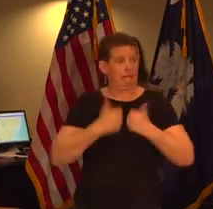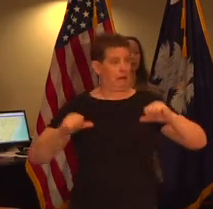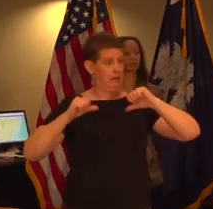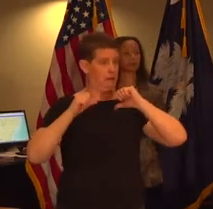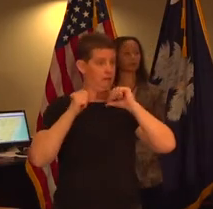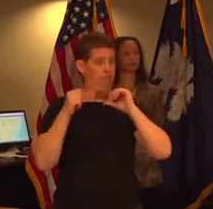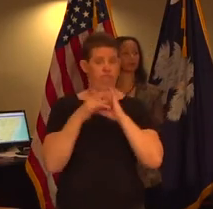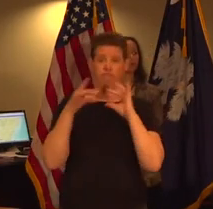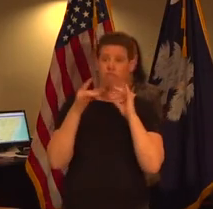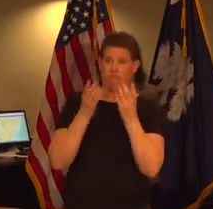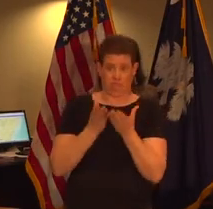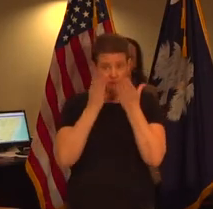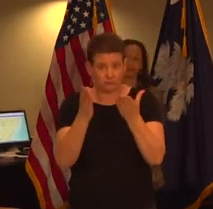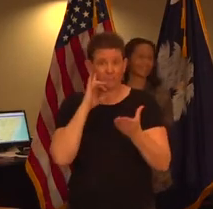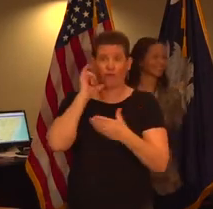that aspect